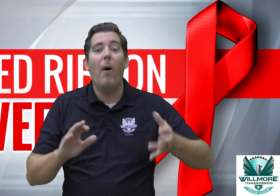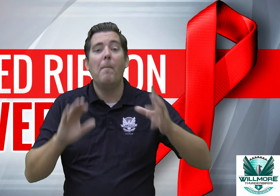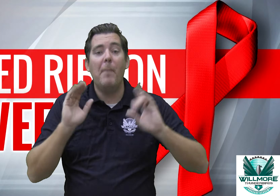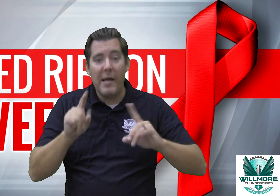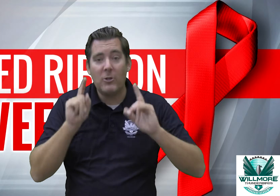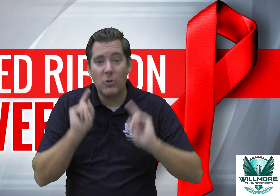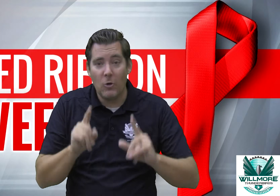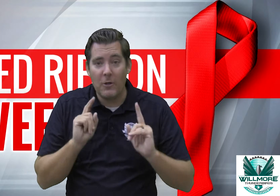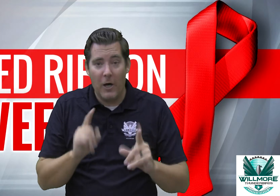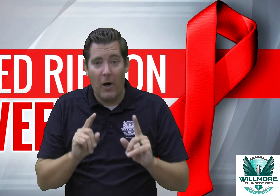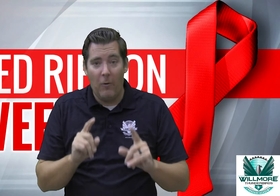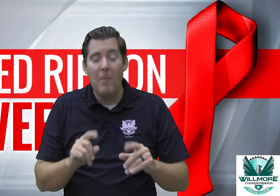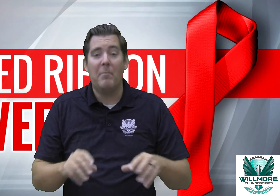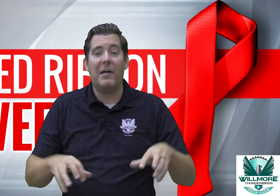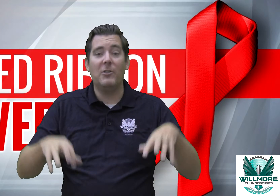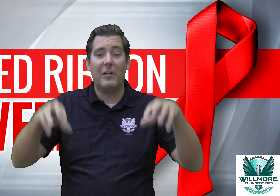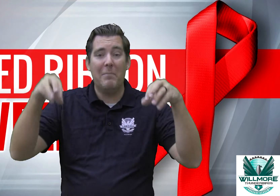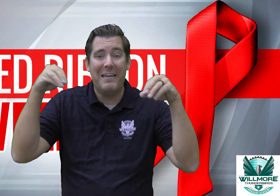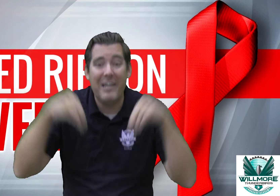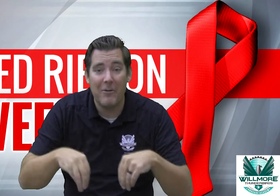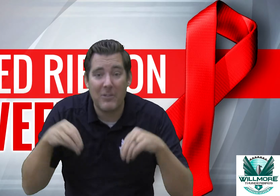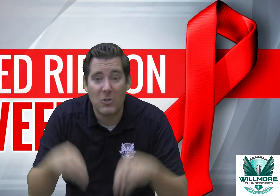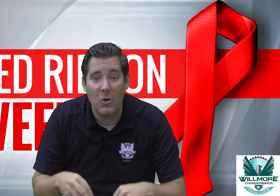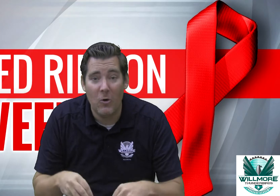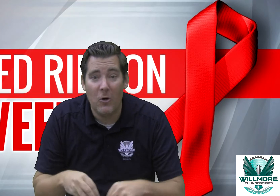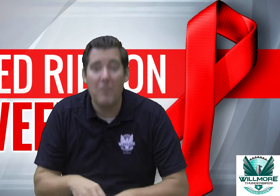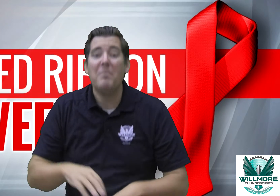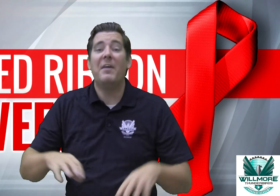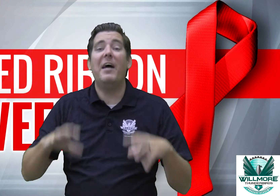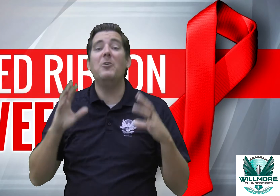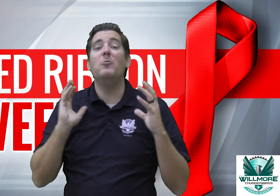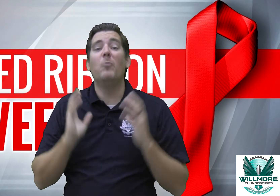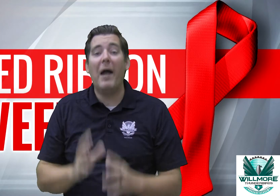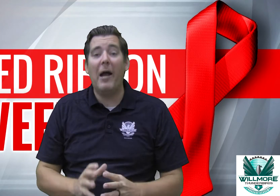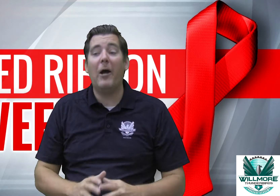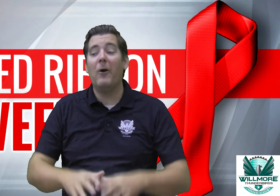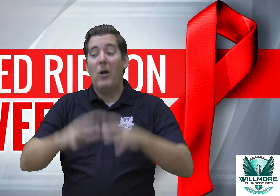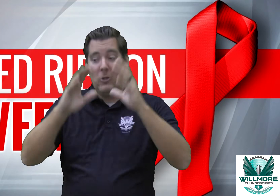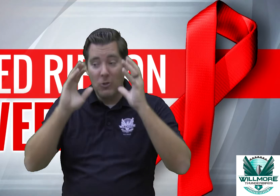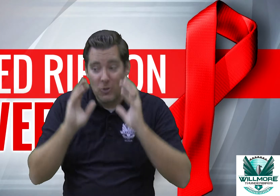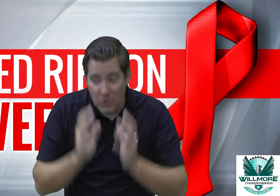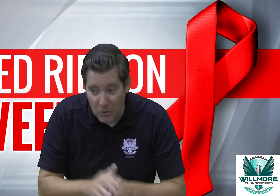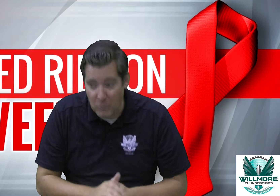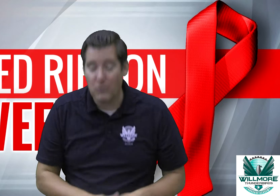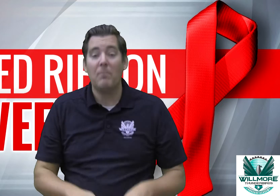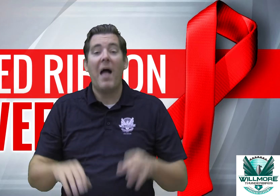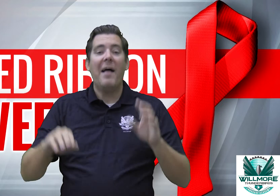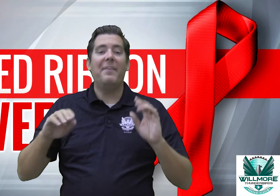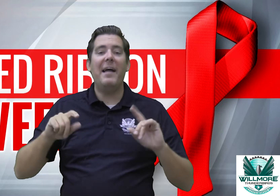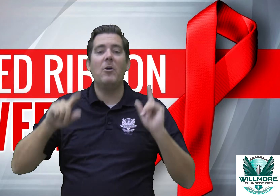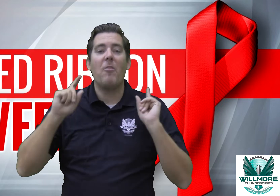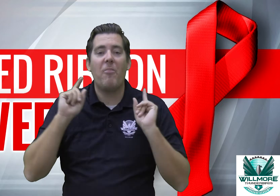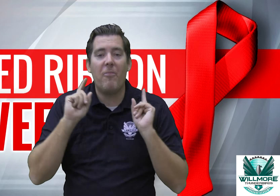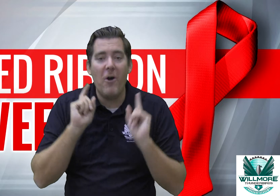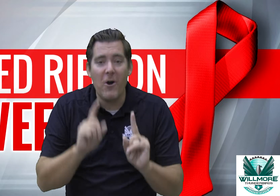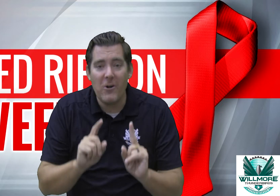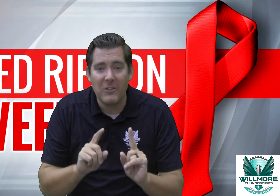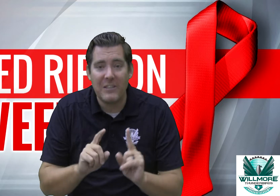make sure though because you're going to be here at school that you wear shoes then Thursday